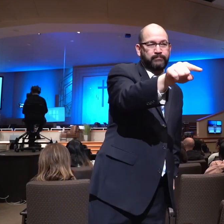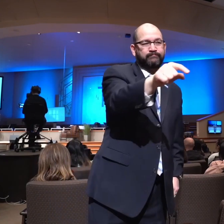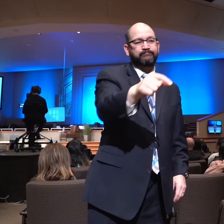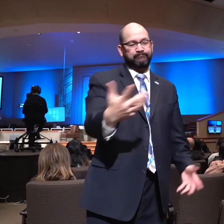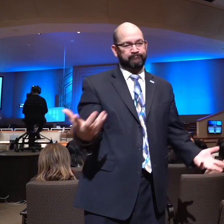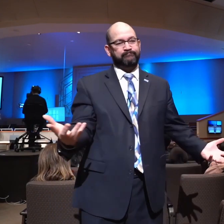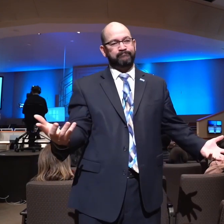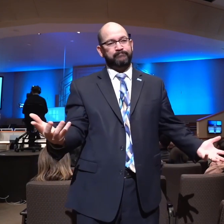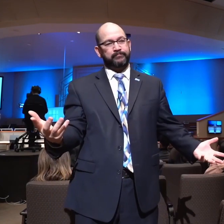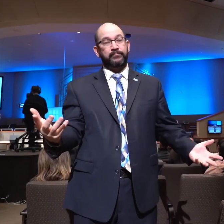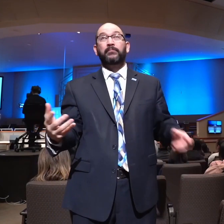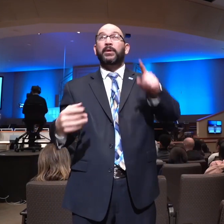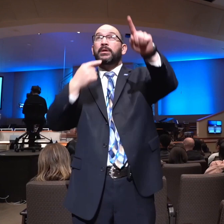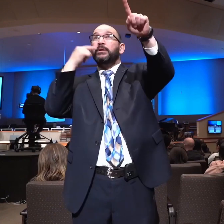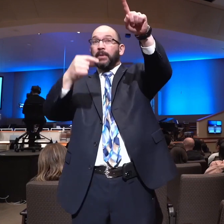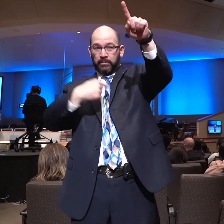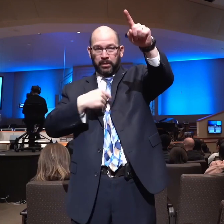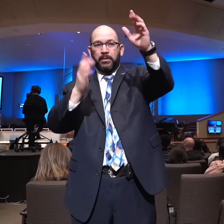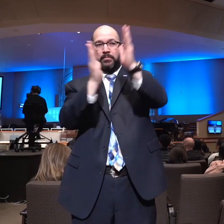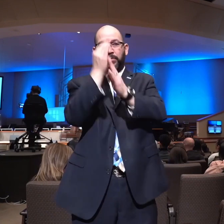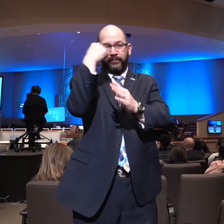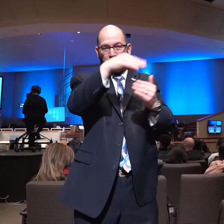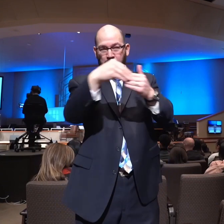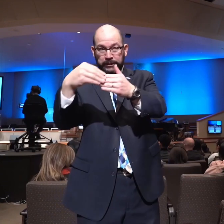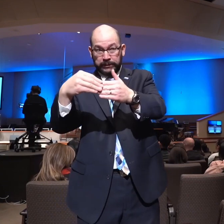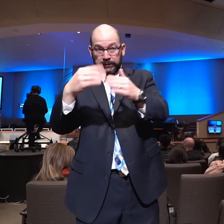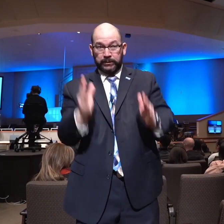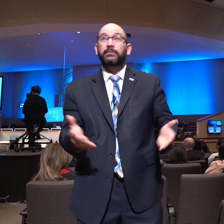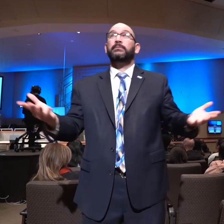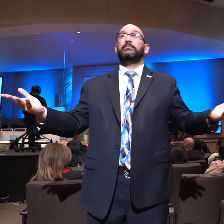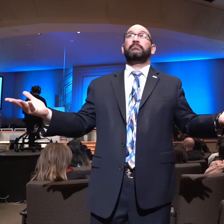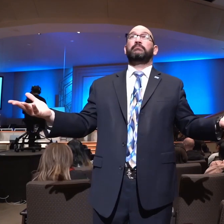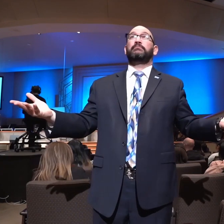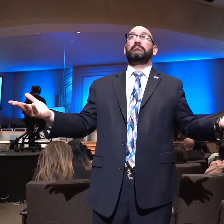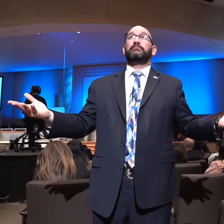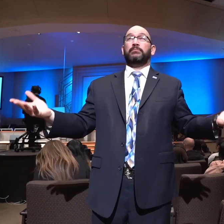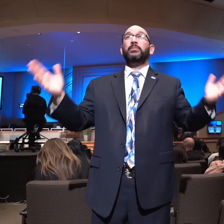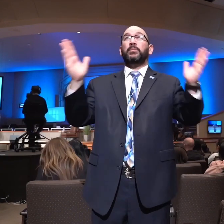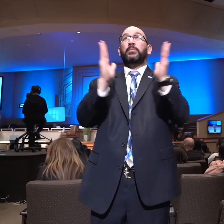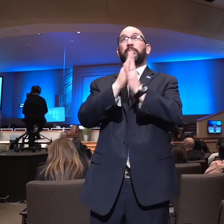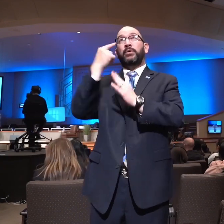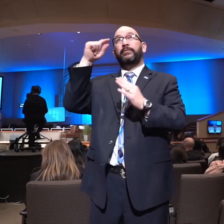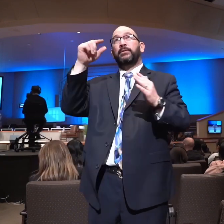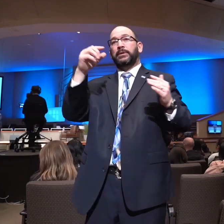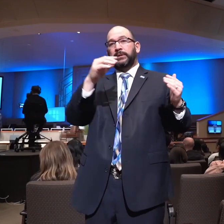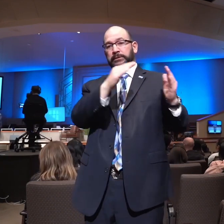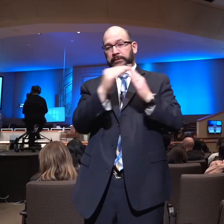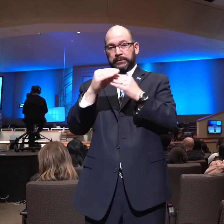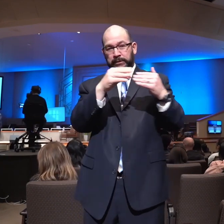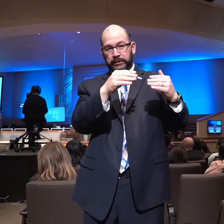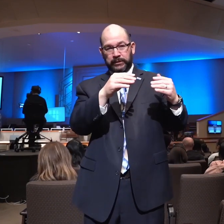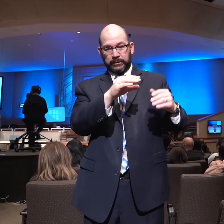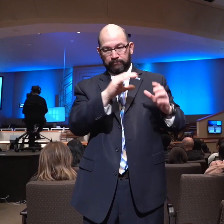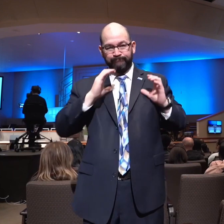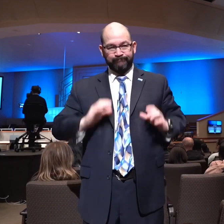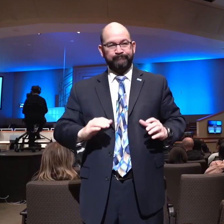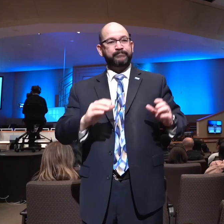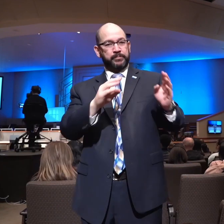I'm commanded to pray for those that are in authority. I pray for our city council members and they know I pray for them.